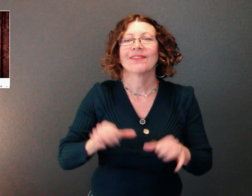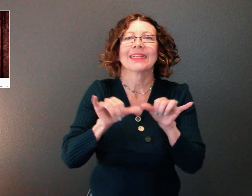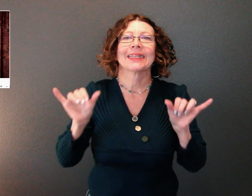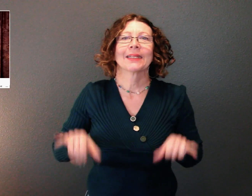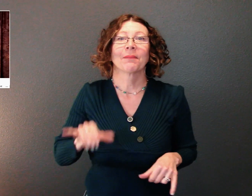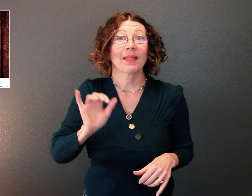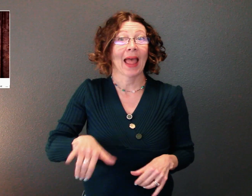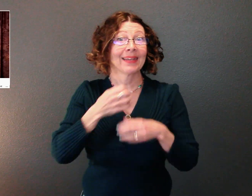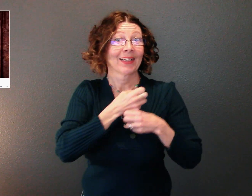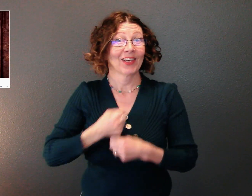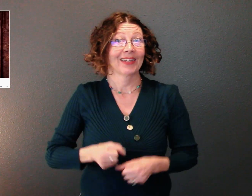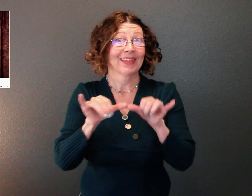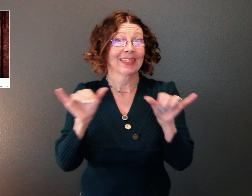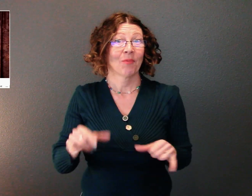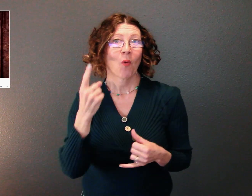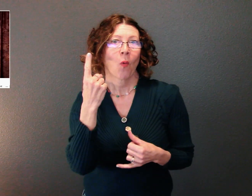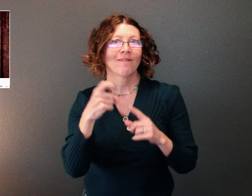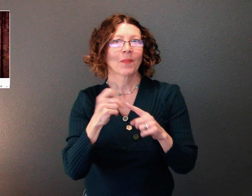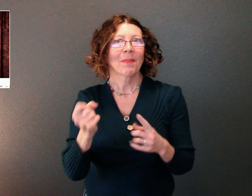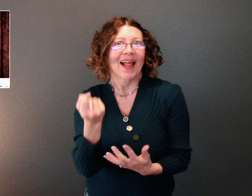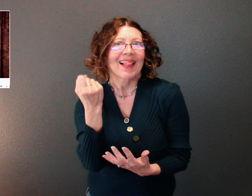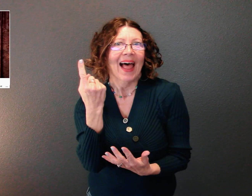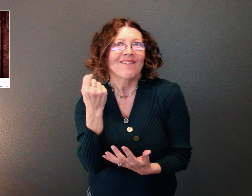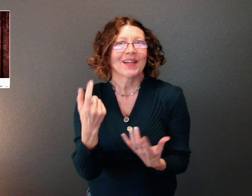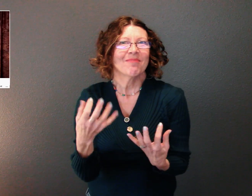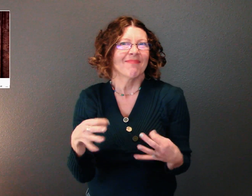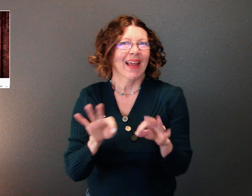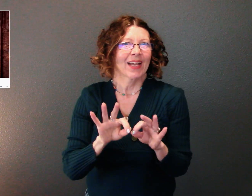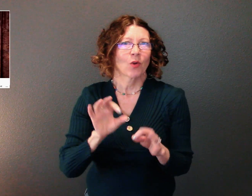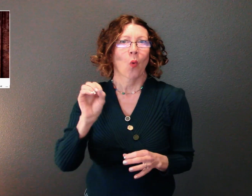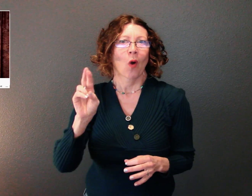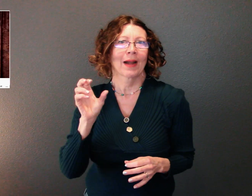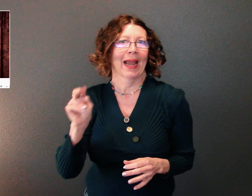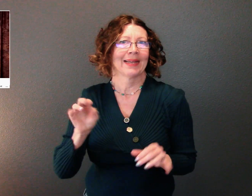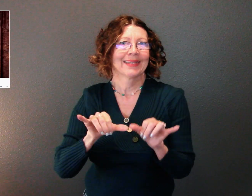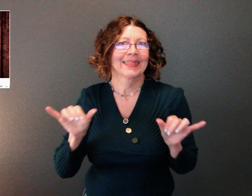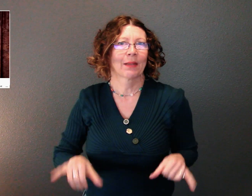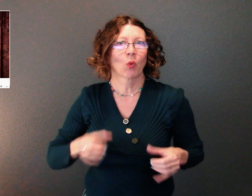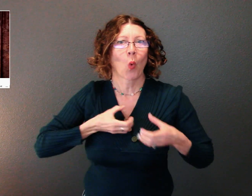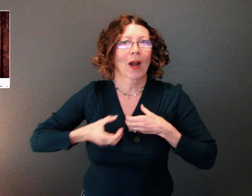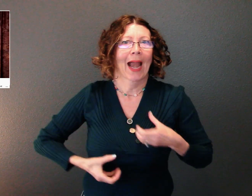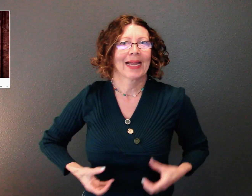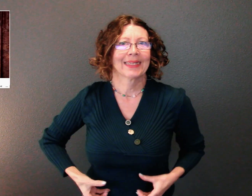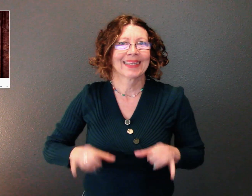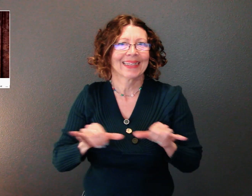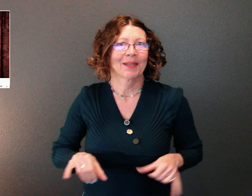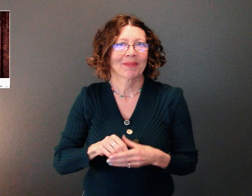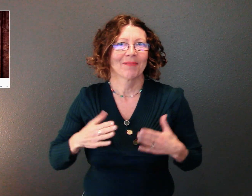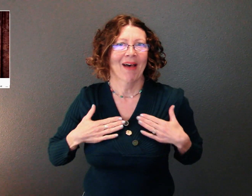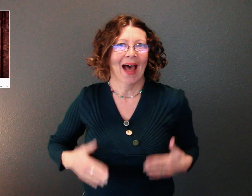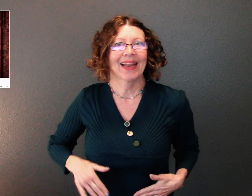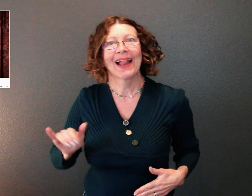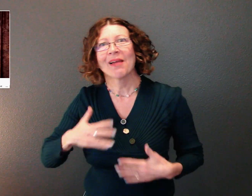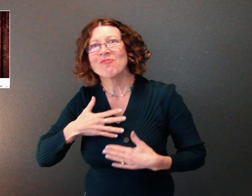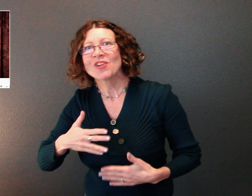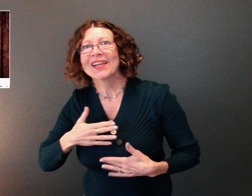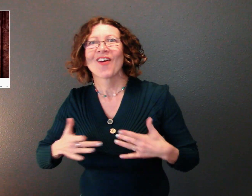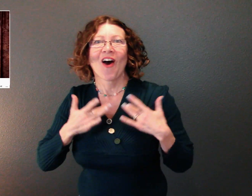system. The digestive system is one of 11 major organ systems in the body and like all other organ systems it does have special